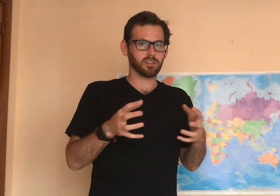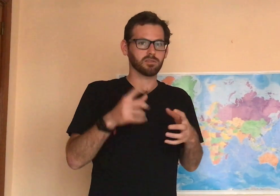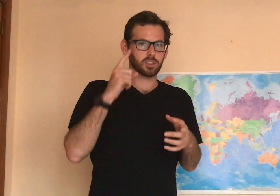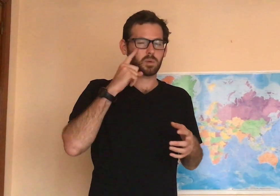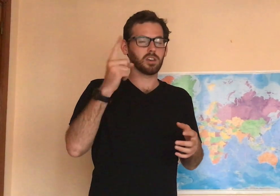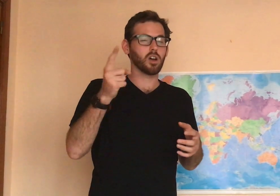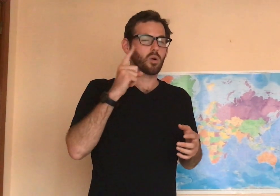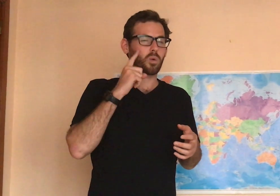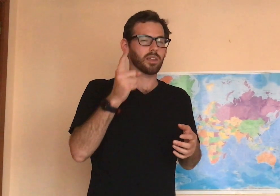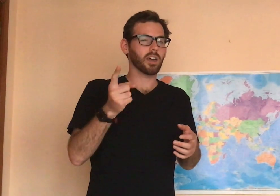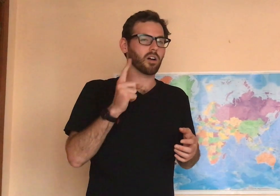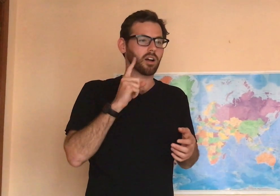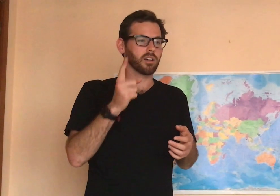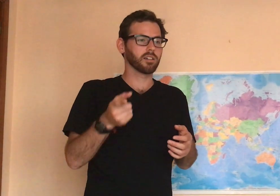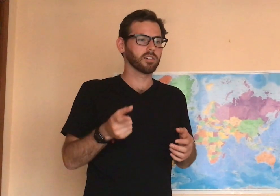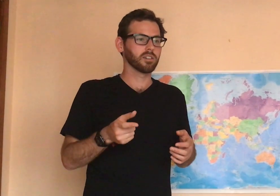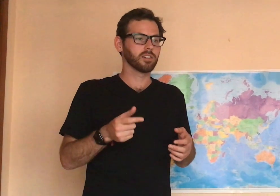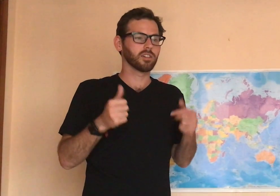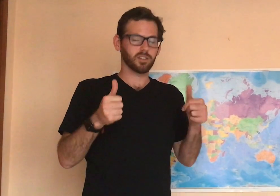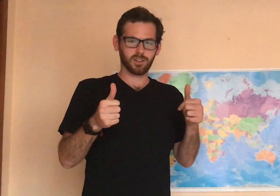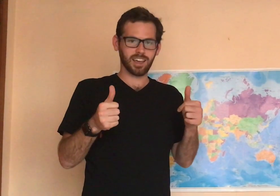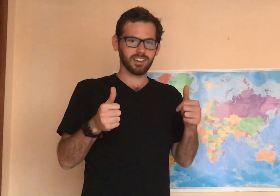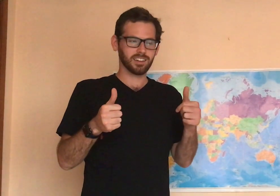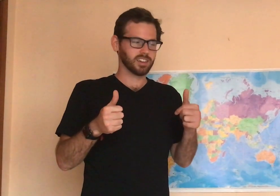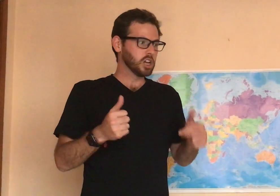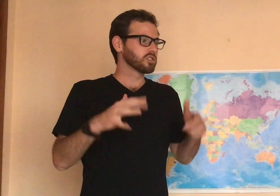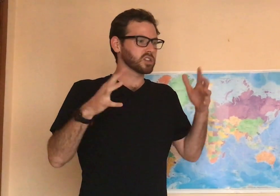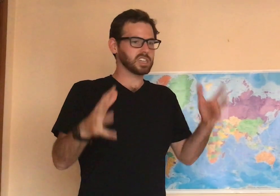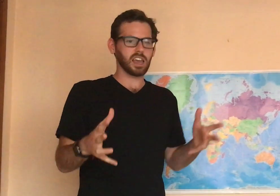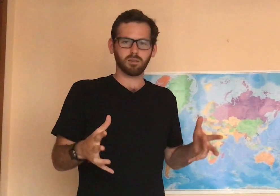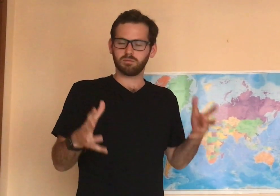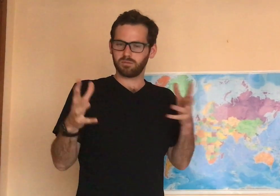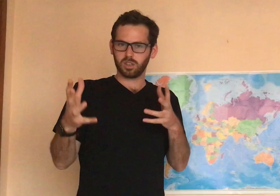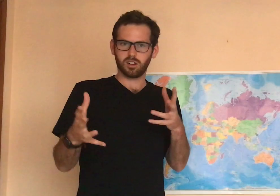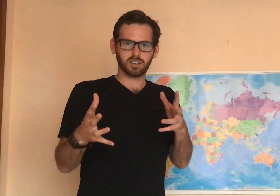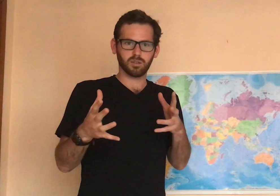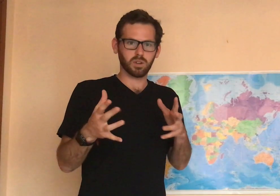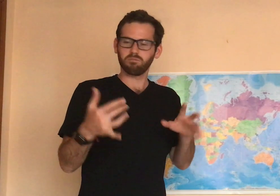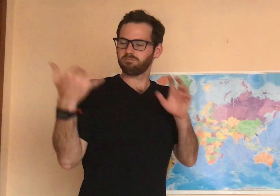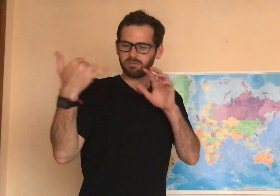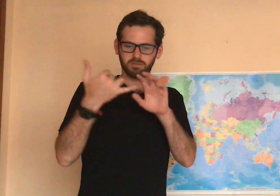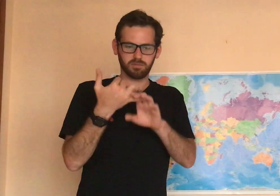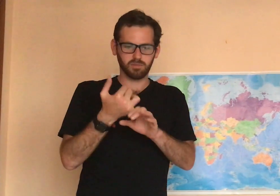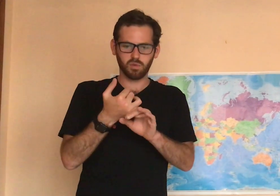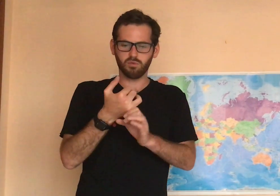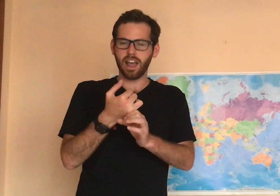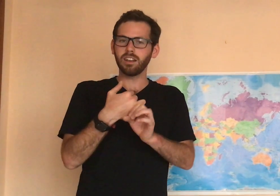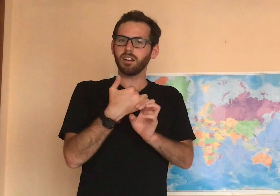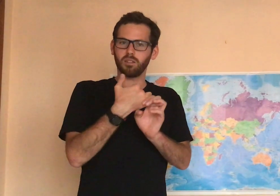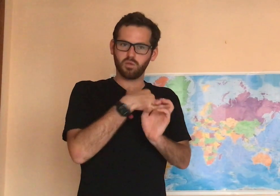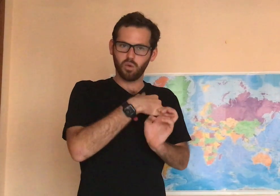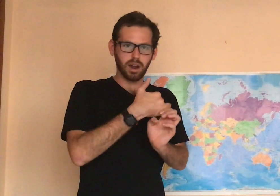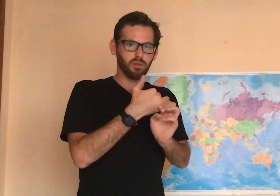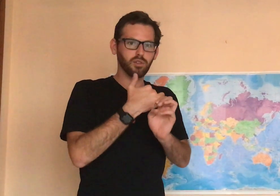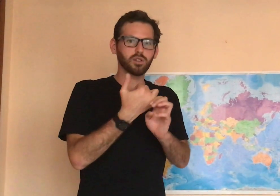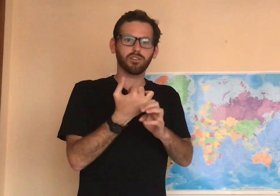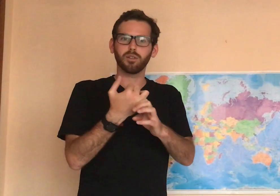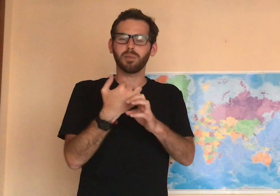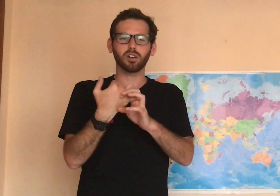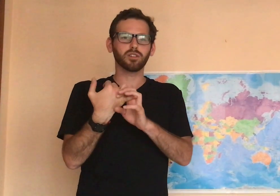so we know where they are. Okay? So, today, we talked about, we read quite a few different micro